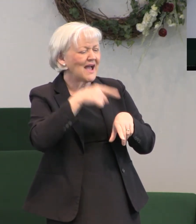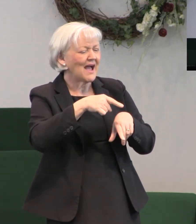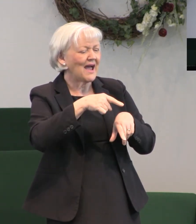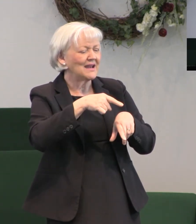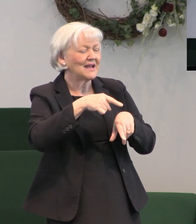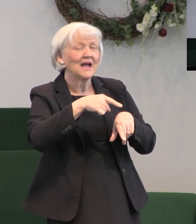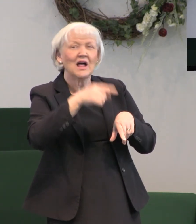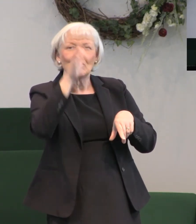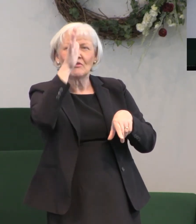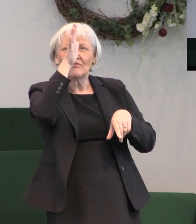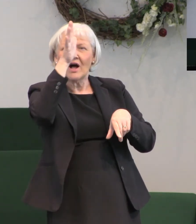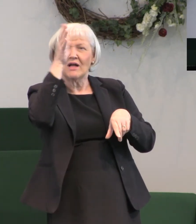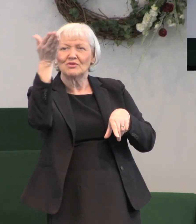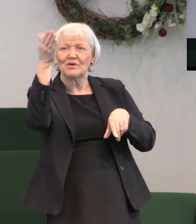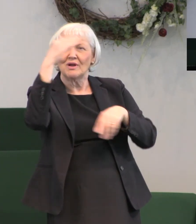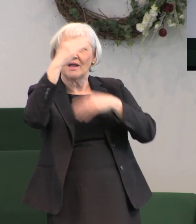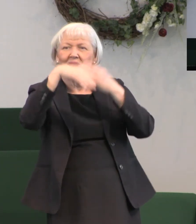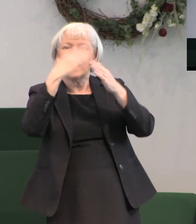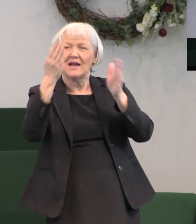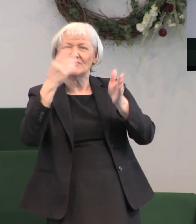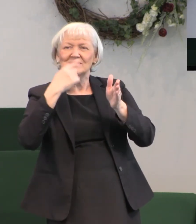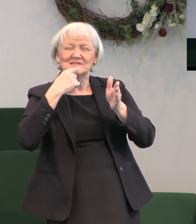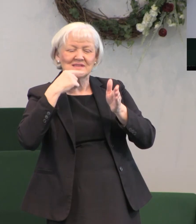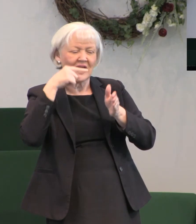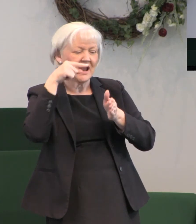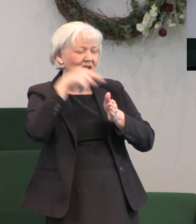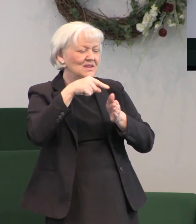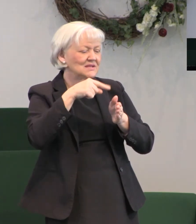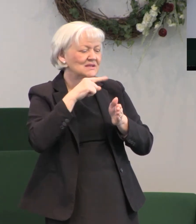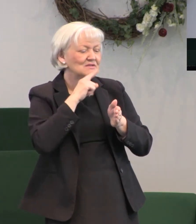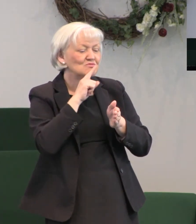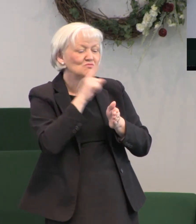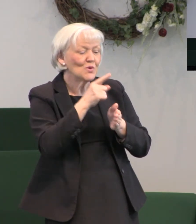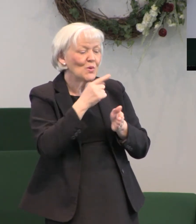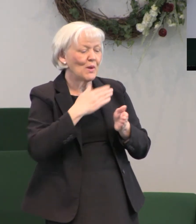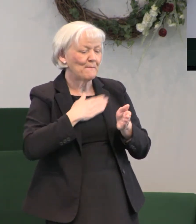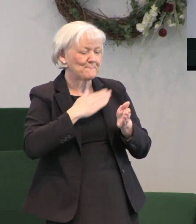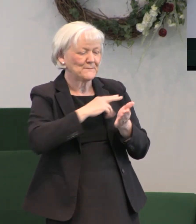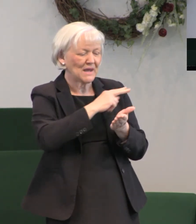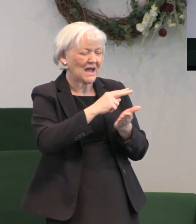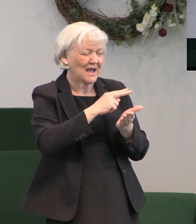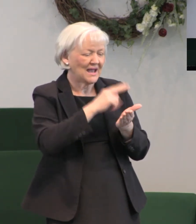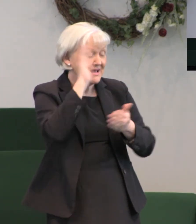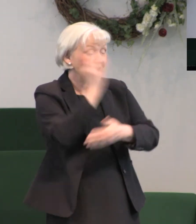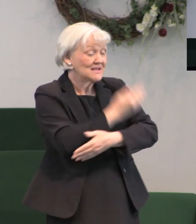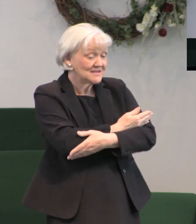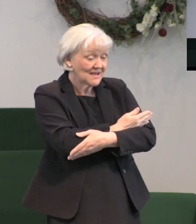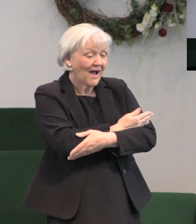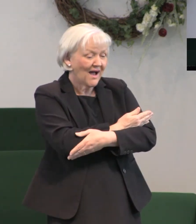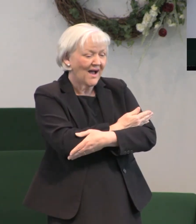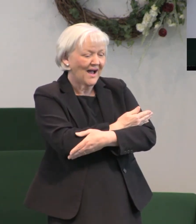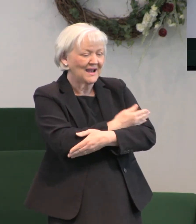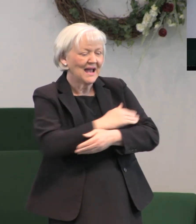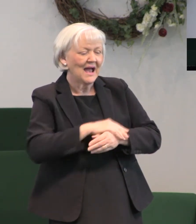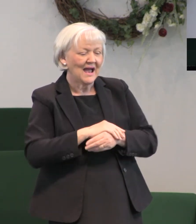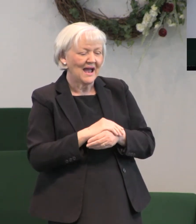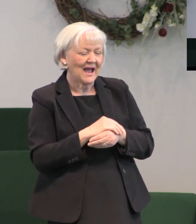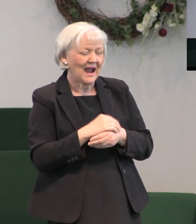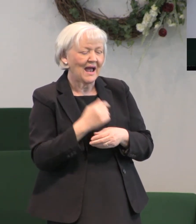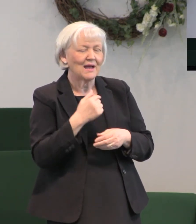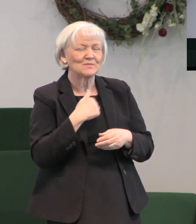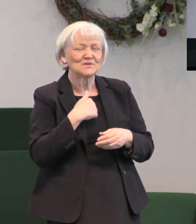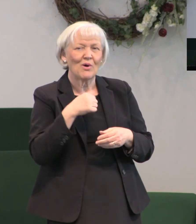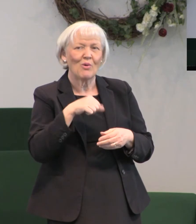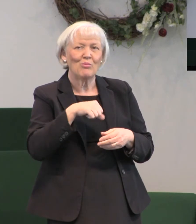this is my beloved Son in whom I'm well pleased. The Holy Spirit was there justifying, defending the